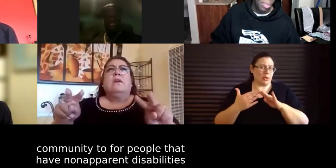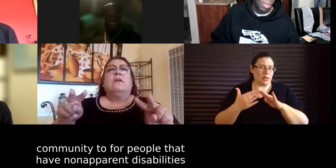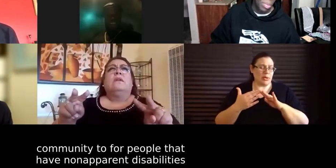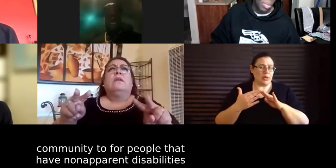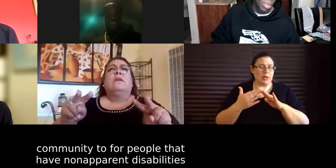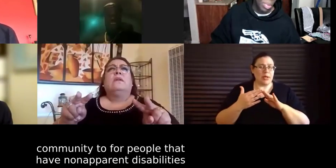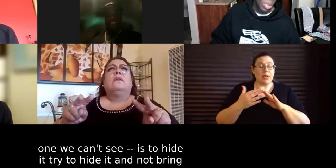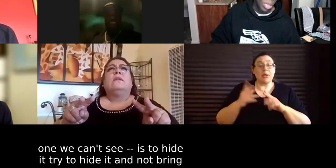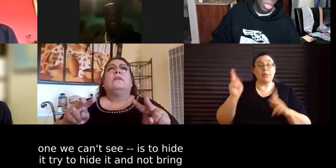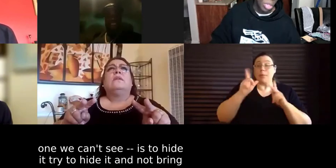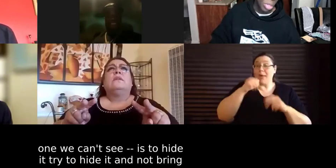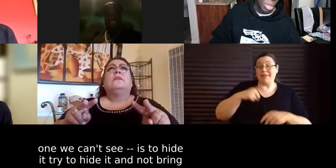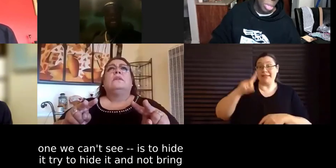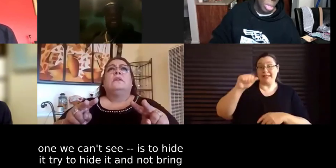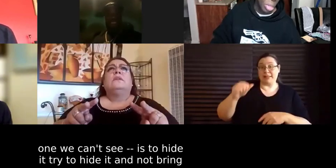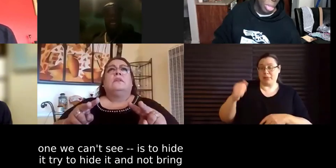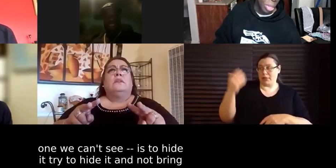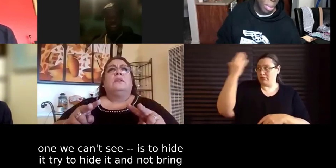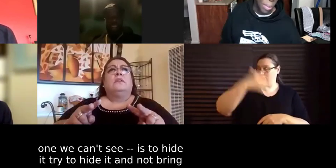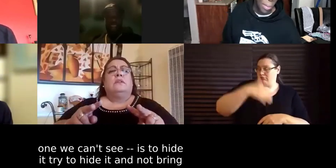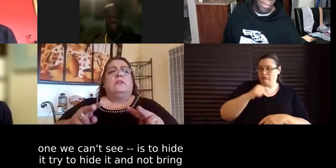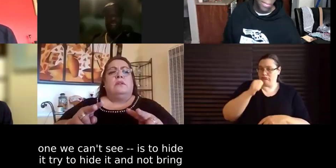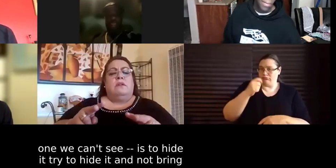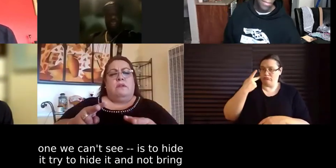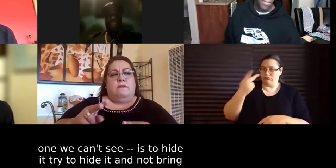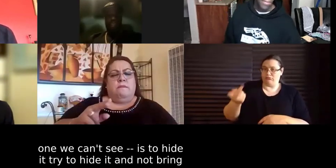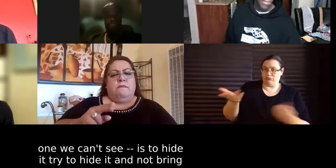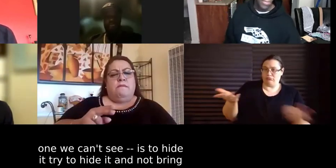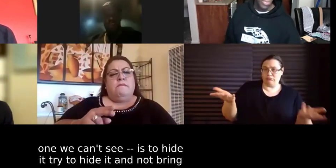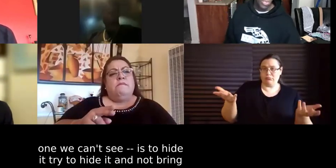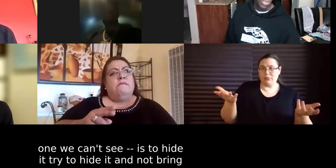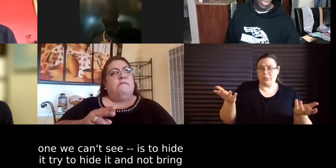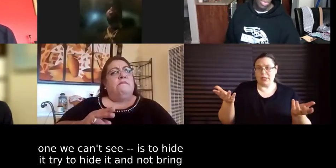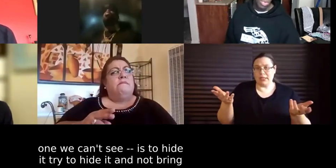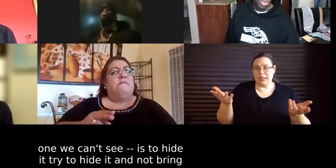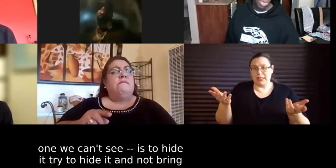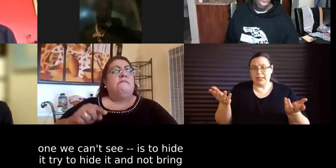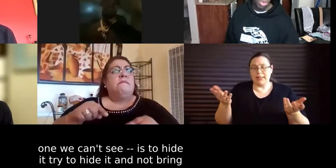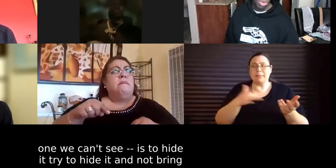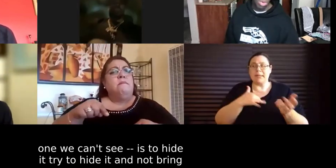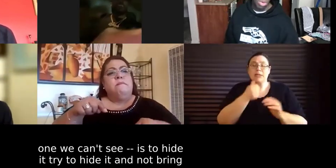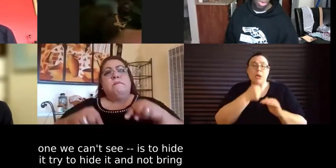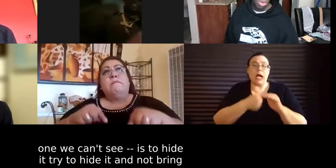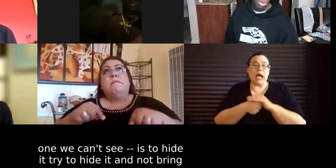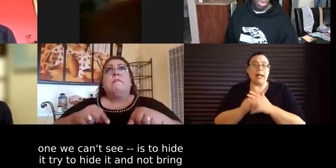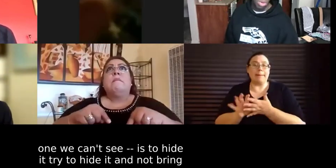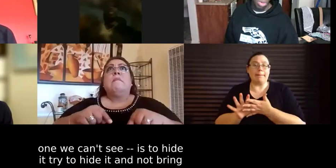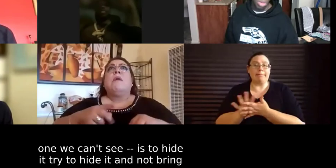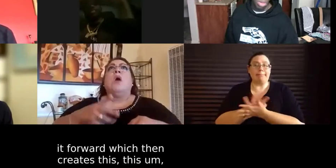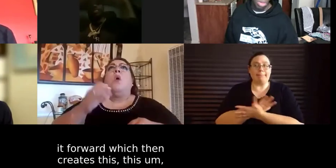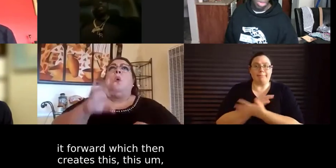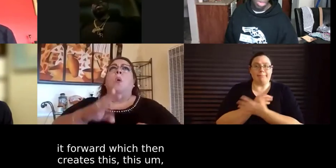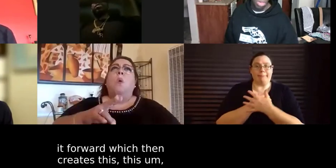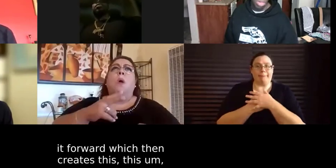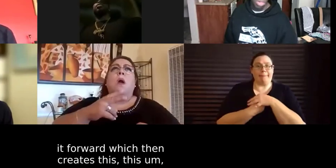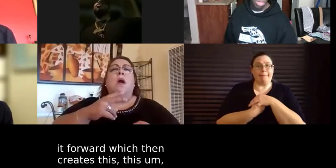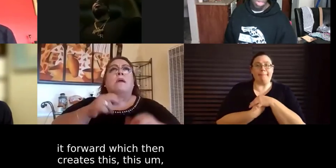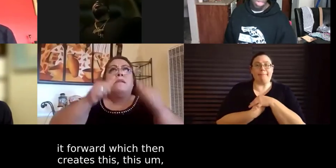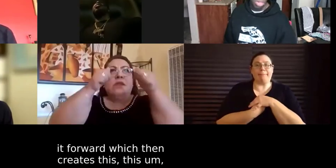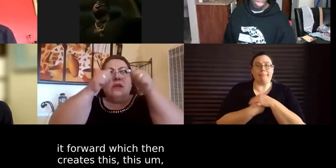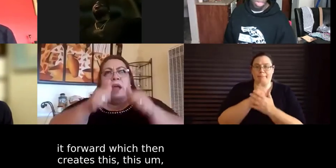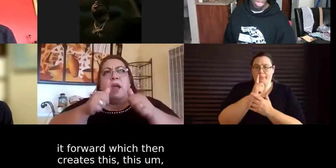disabilities ones we can't see is to hide it to try to hide it and and not bring it forward